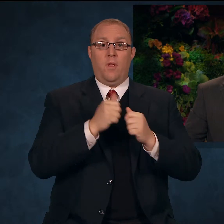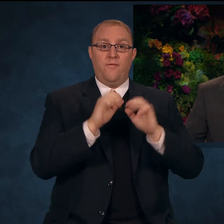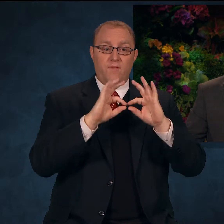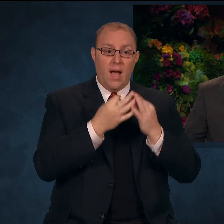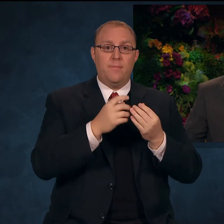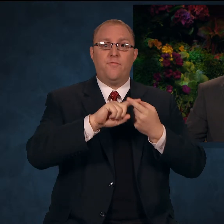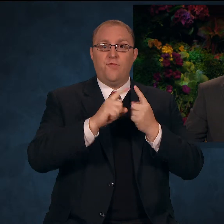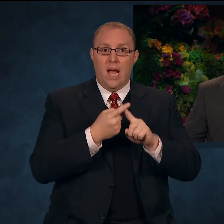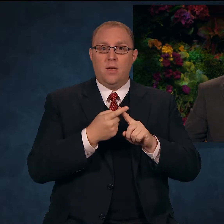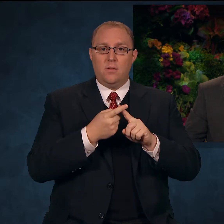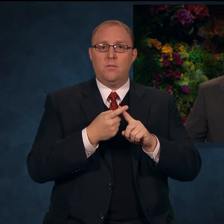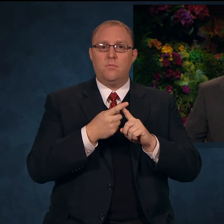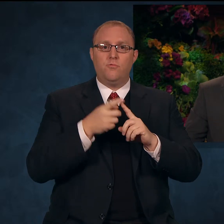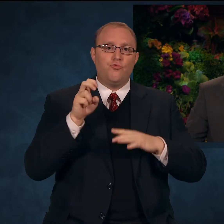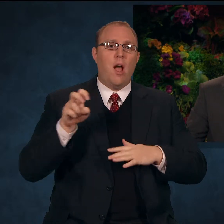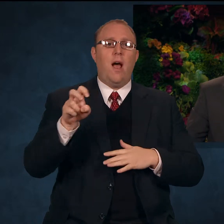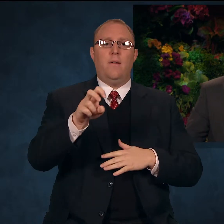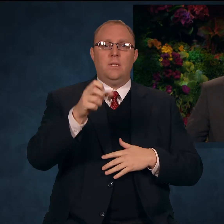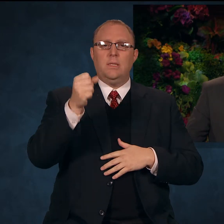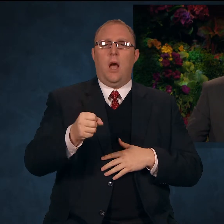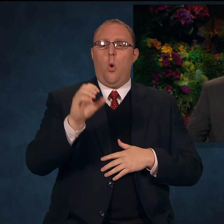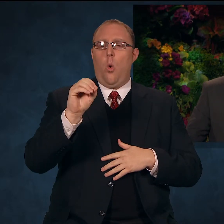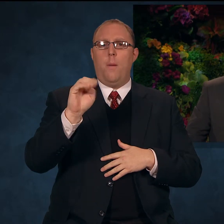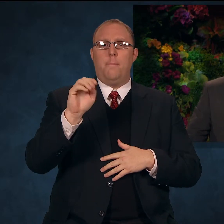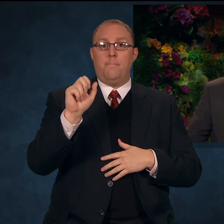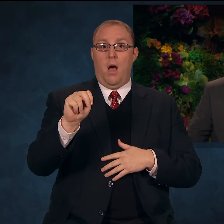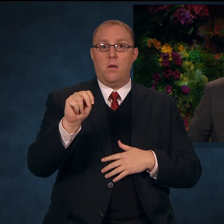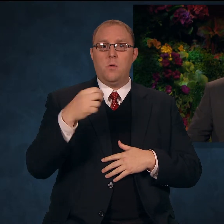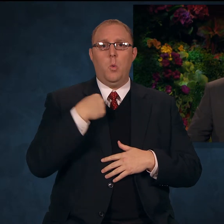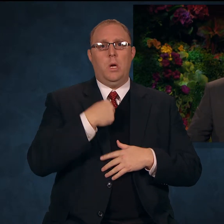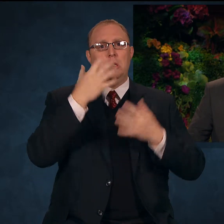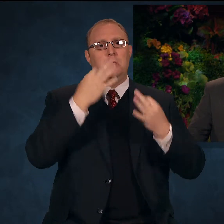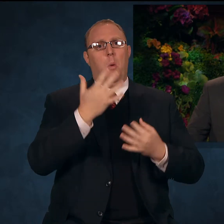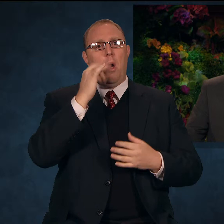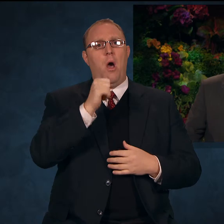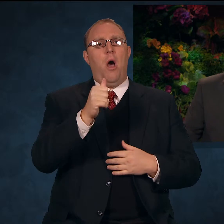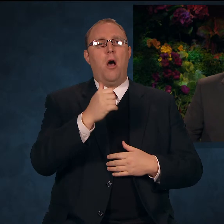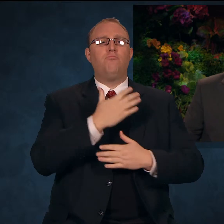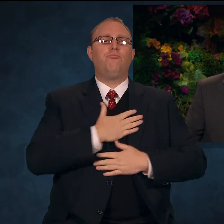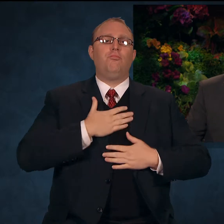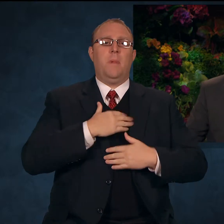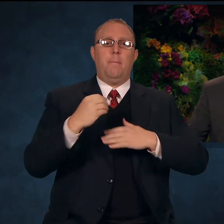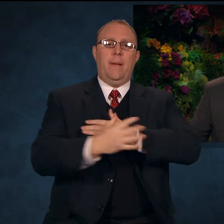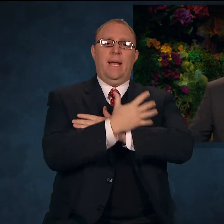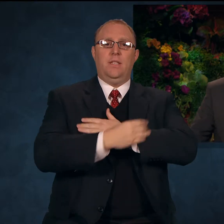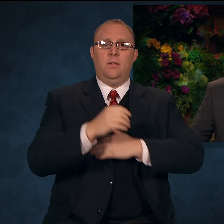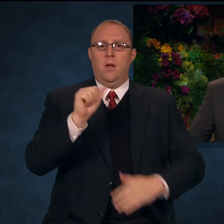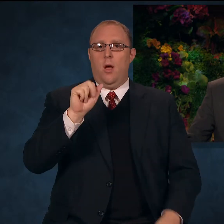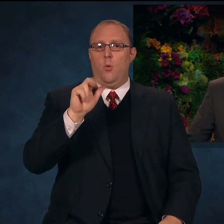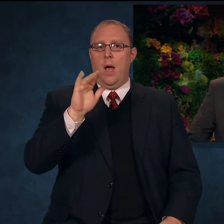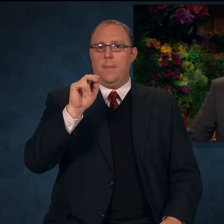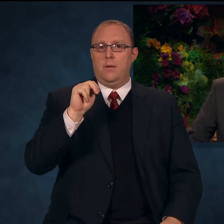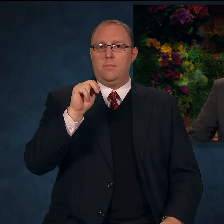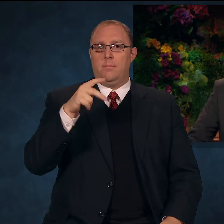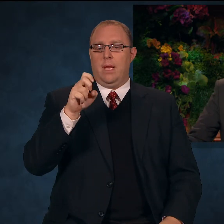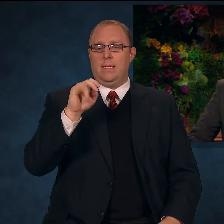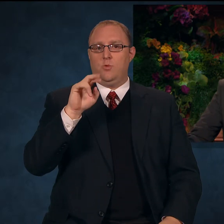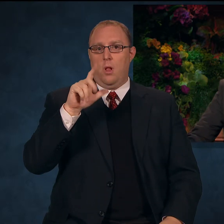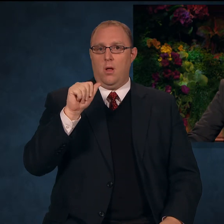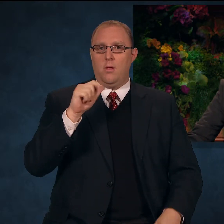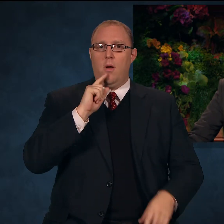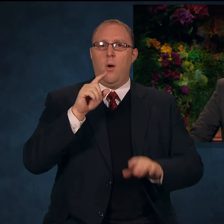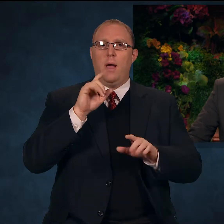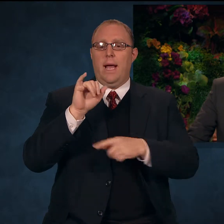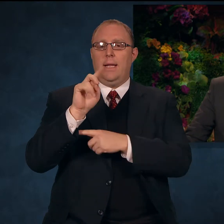friends in the south of Oman. We decided to relax on the beach along the coast of the Indian Ocean. Soon after our